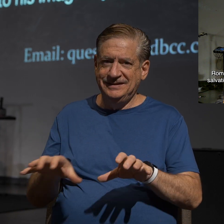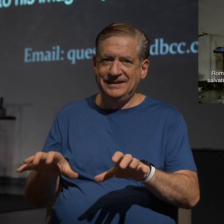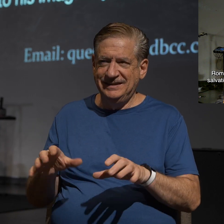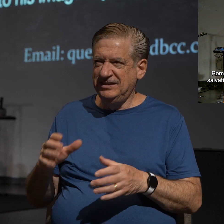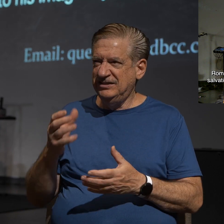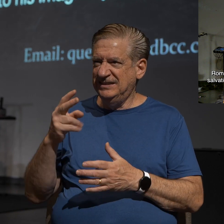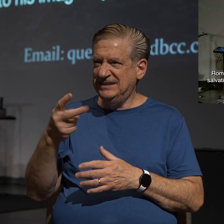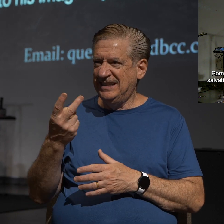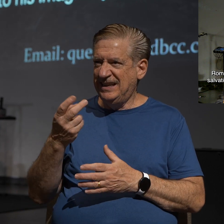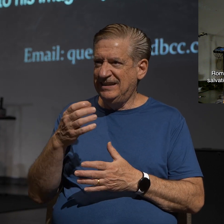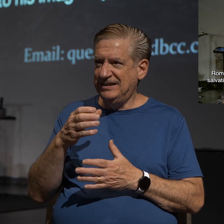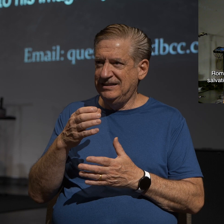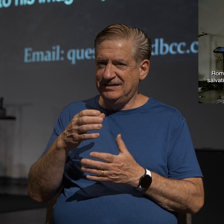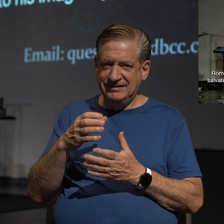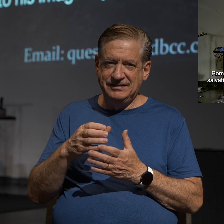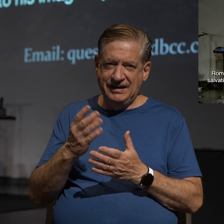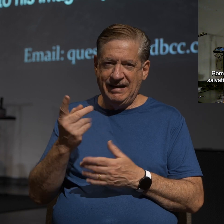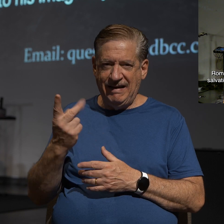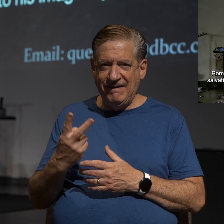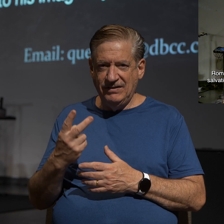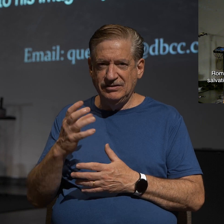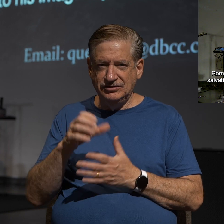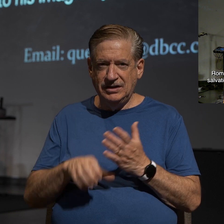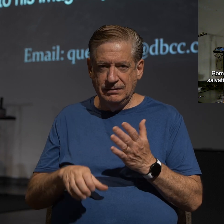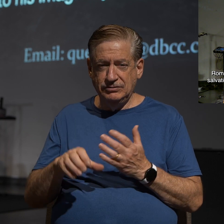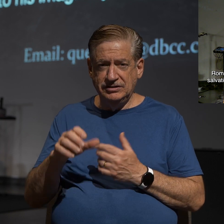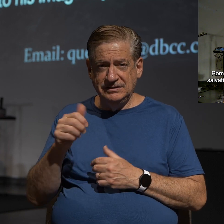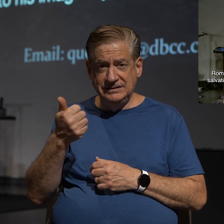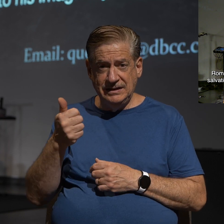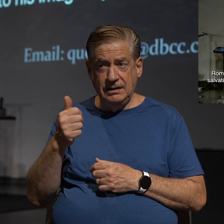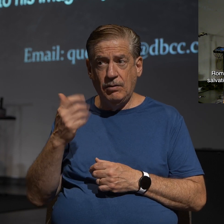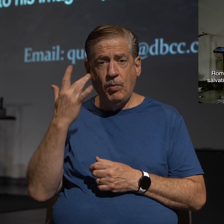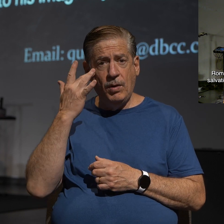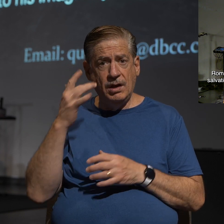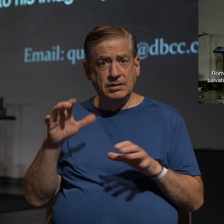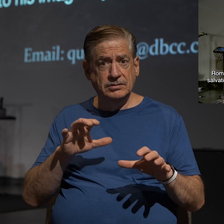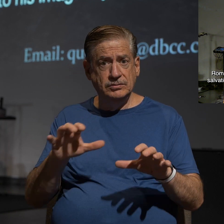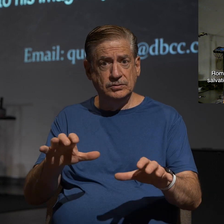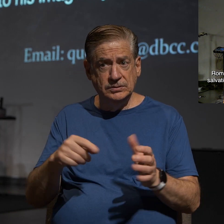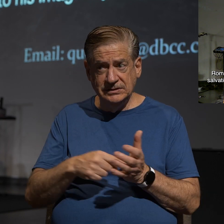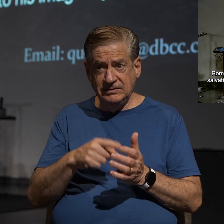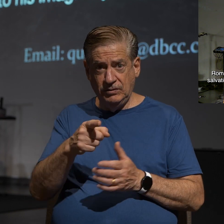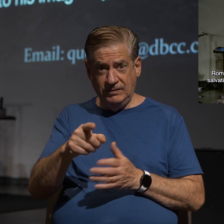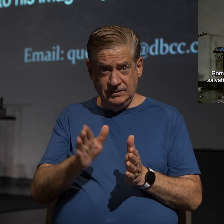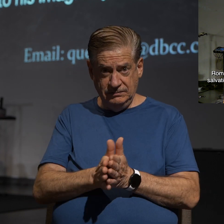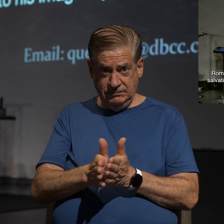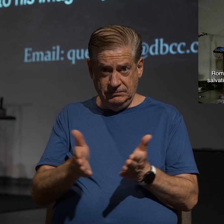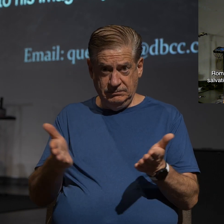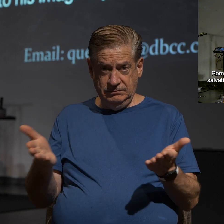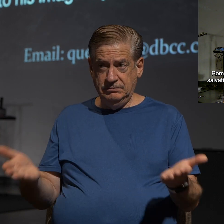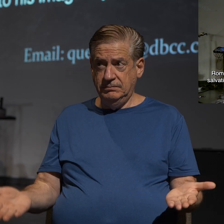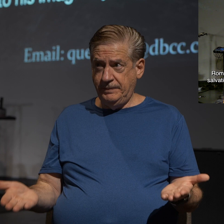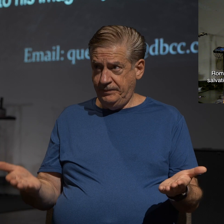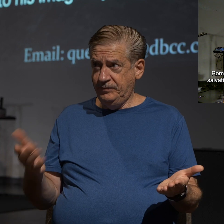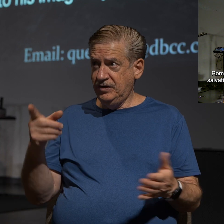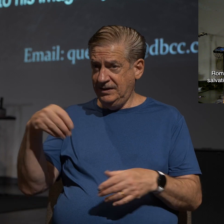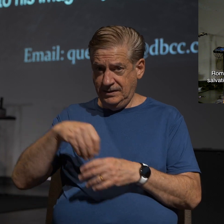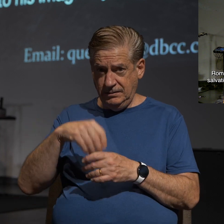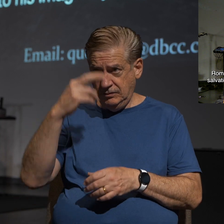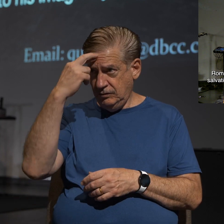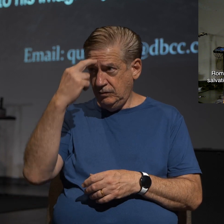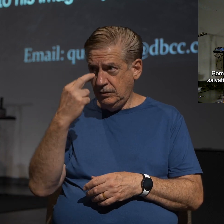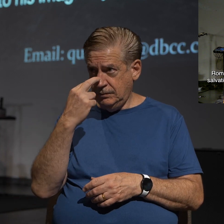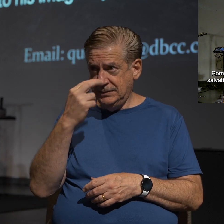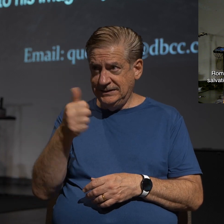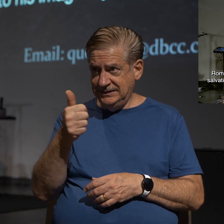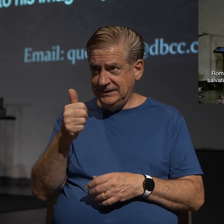And so, Paul creates this imaginary objector. Why does he do this? Well, if you have your text open, if you have your Bible with you and you're in Romans 10,